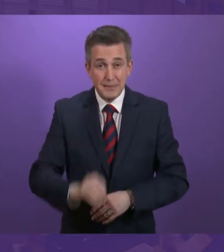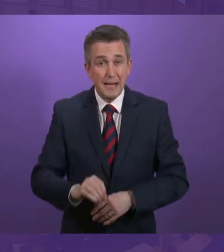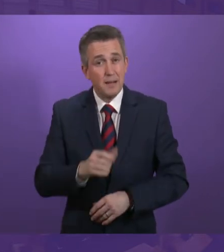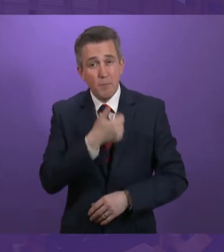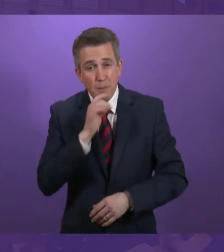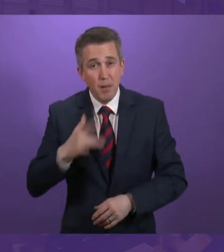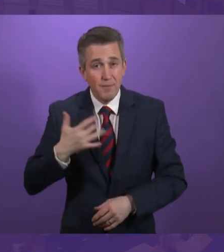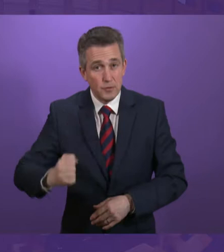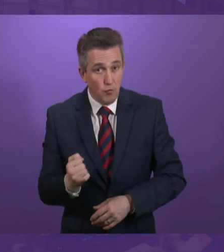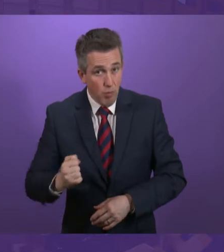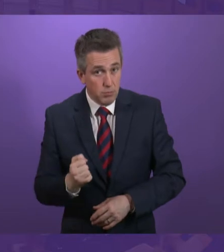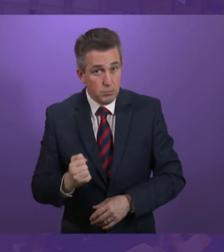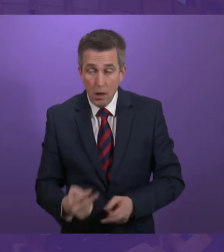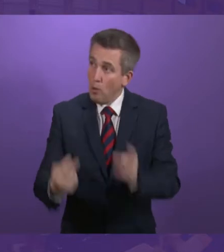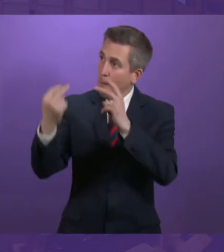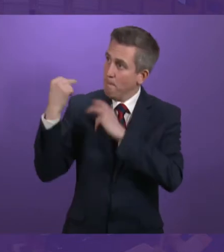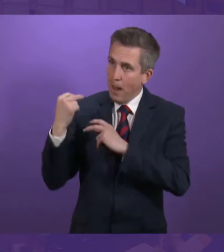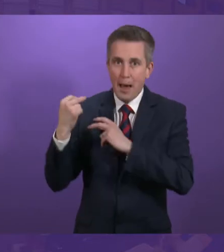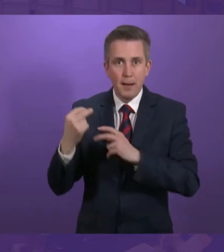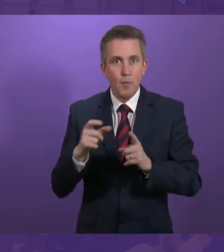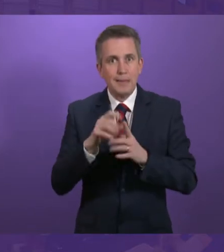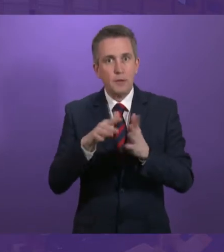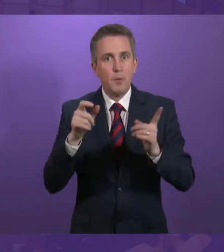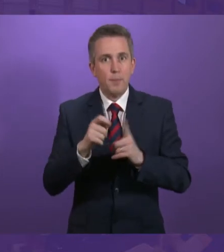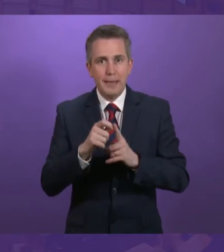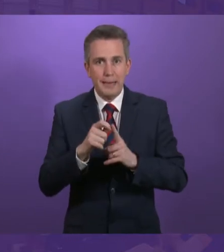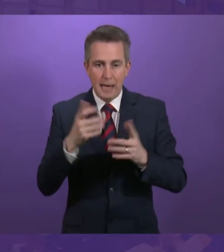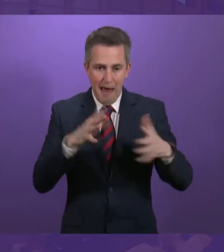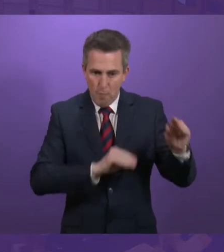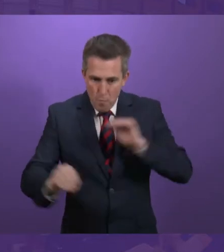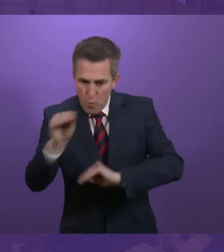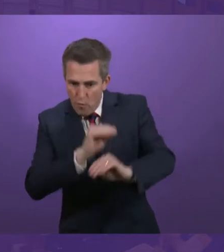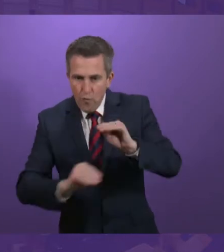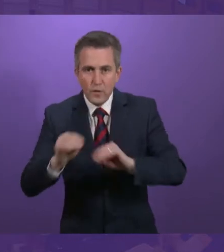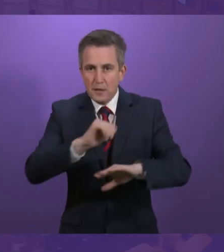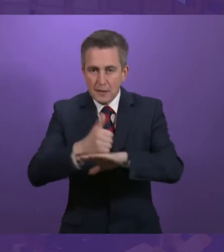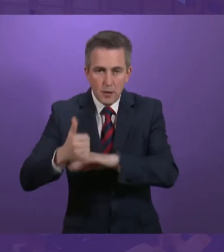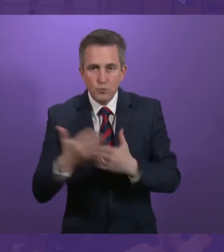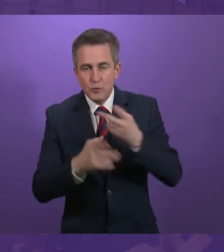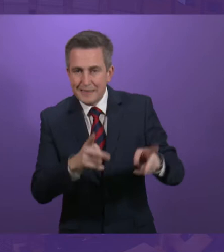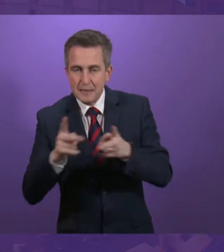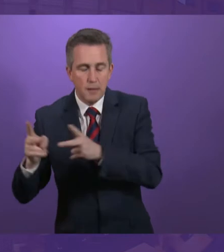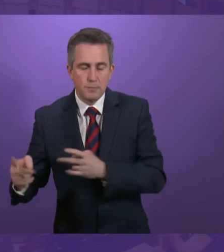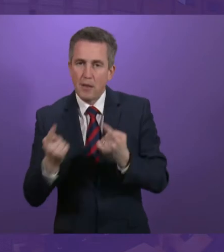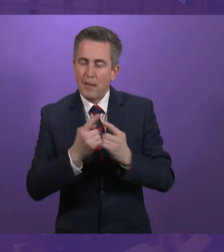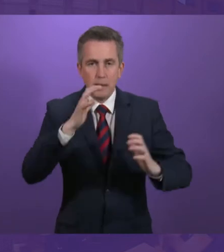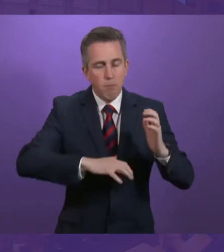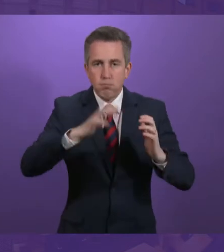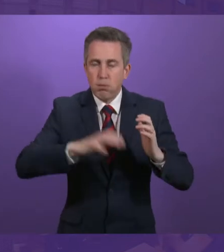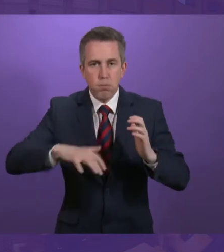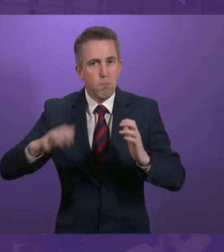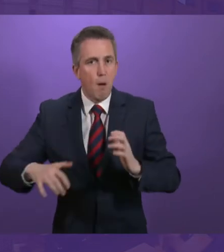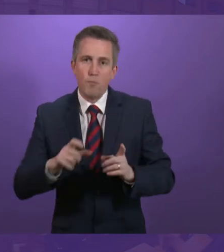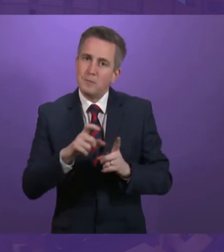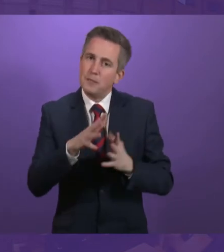have in the past caused huge problems when the DWP have migrated within its own benefits system. What hasn't been done before is transferring people